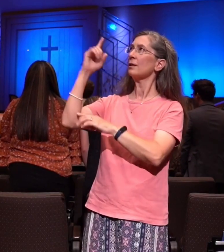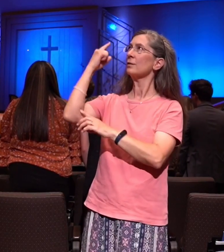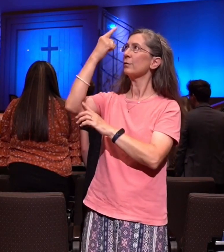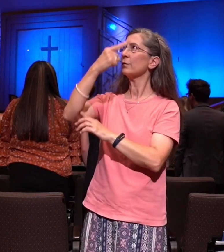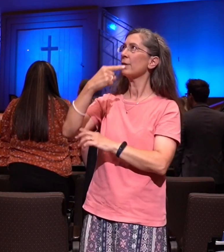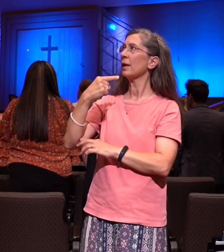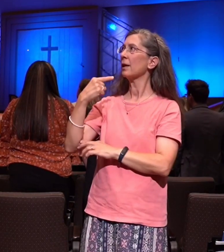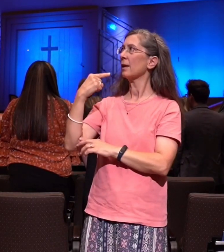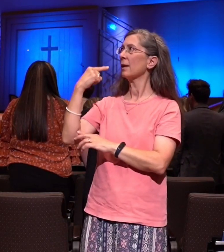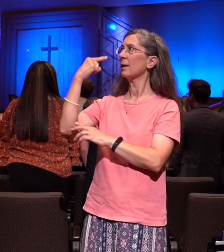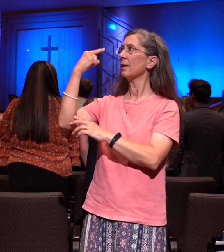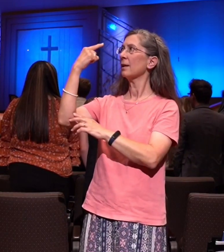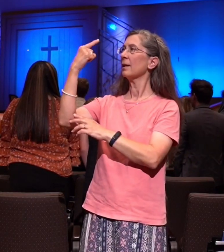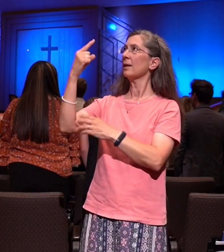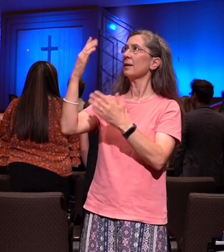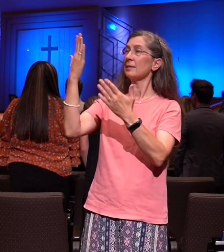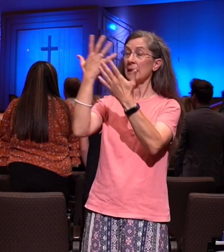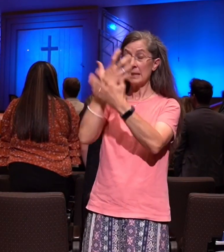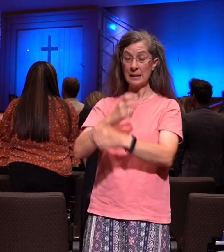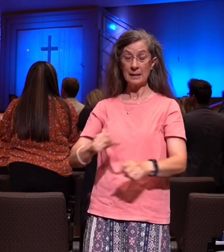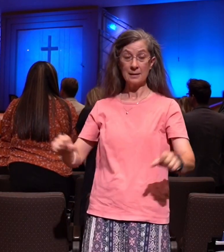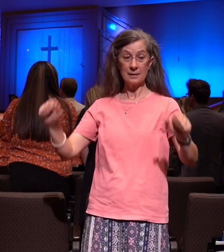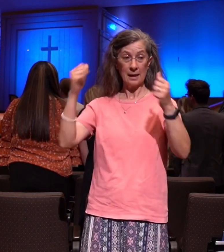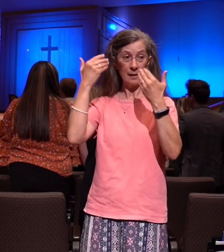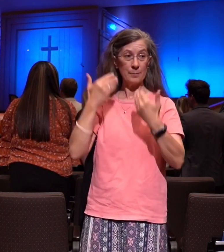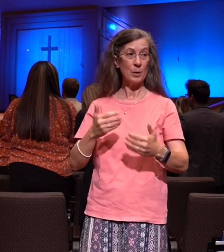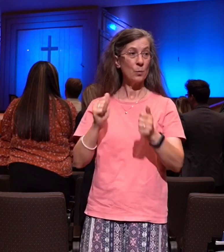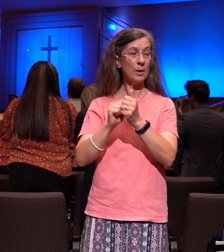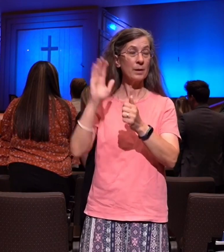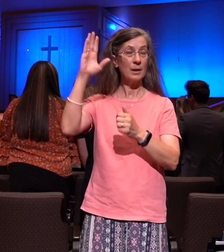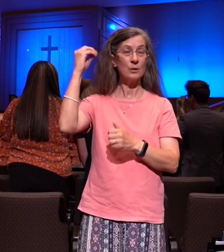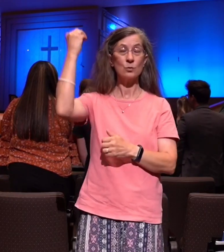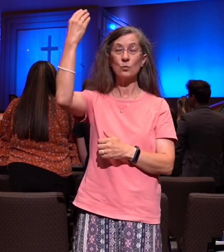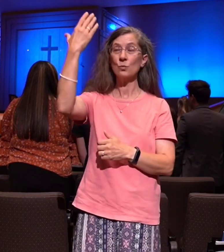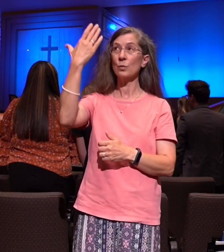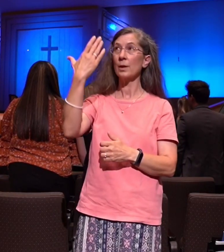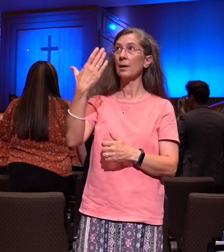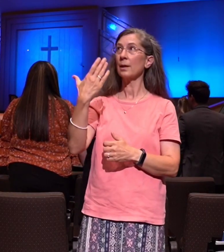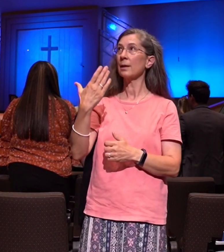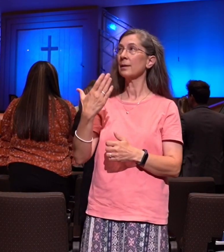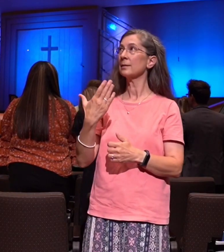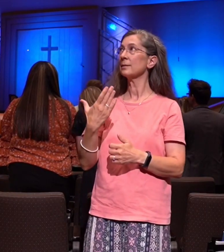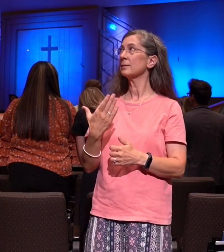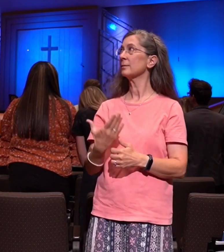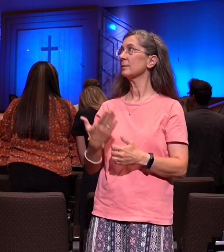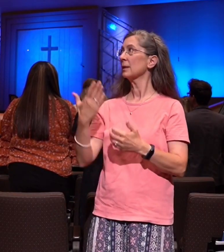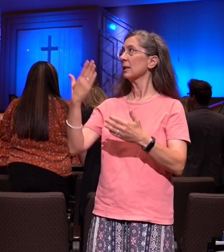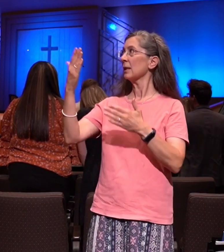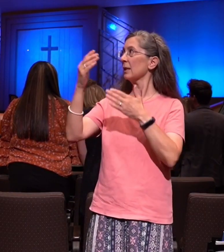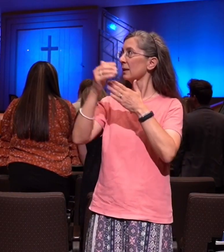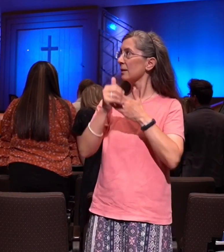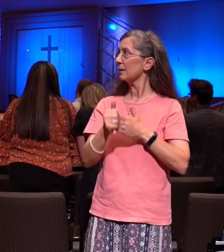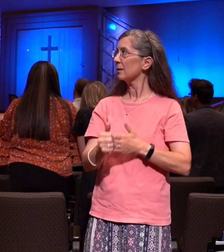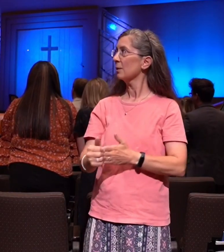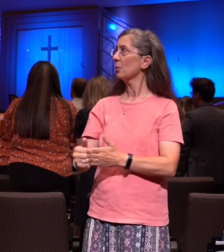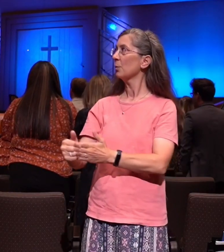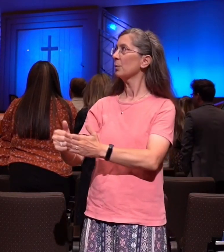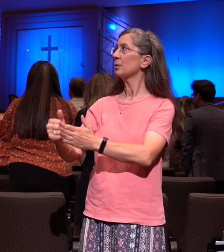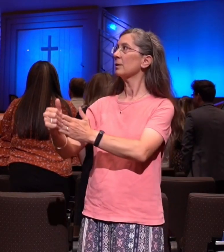the one who saved me by his grace. When he takes me by the hand, and leads me